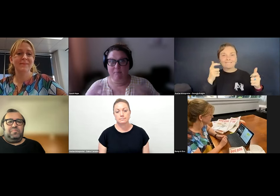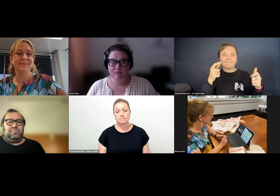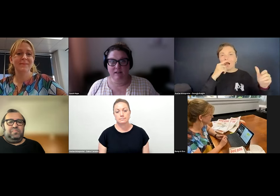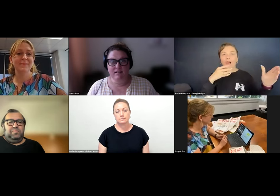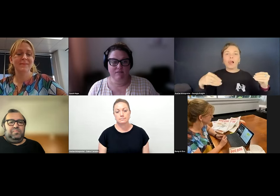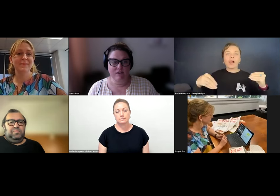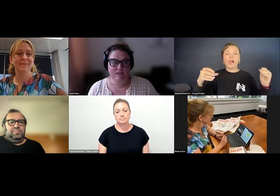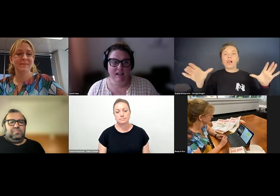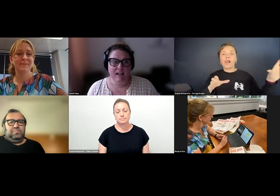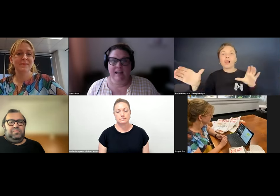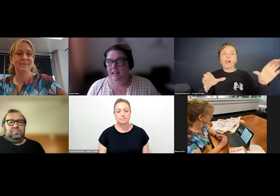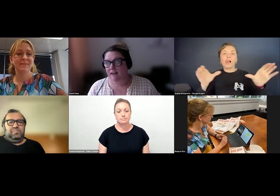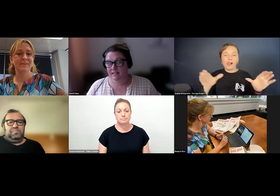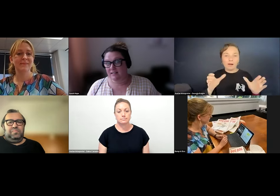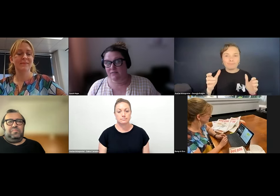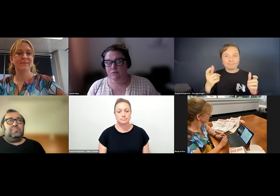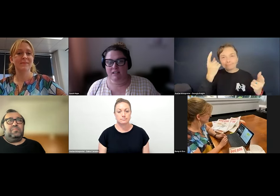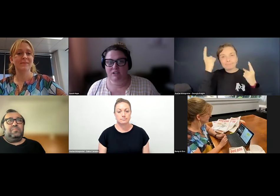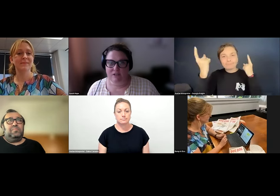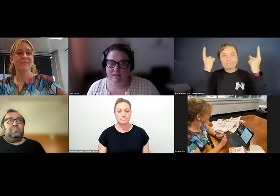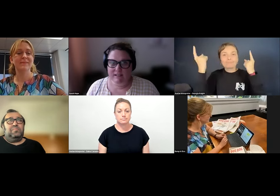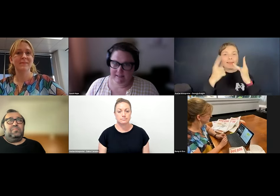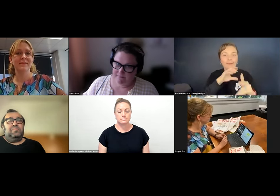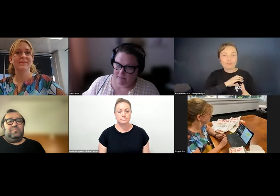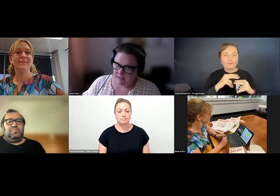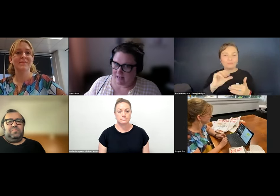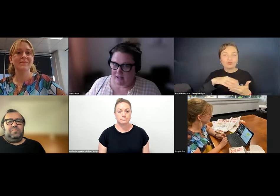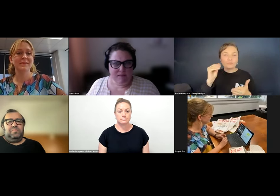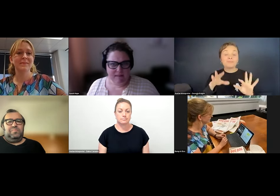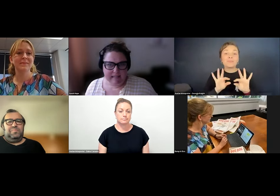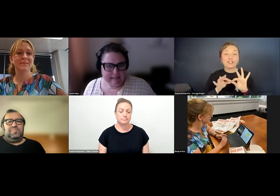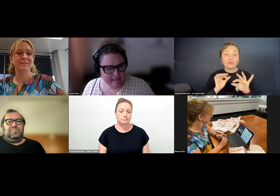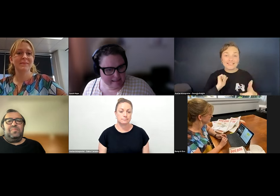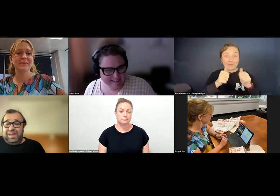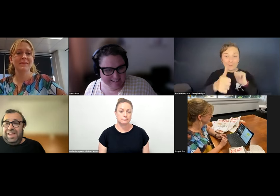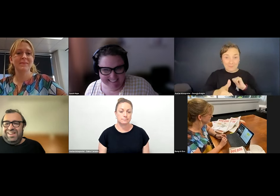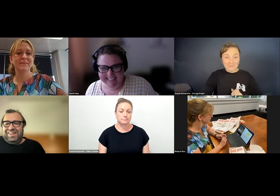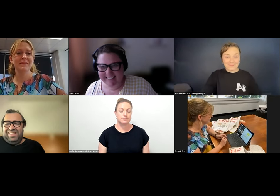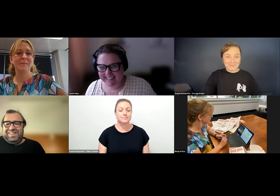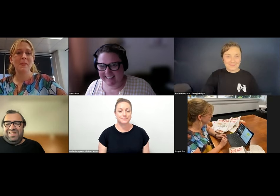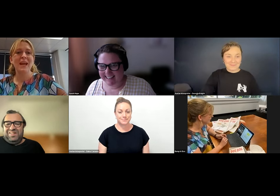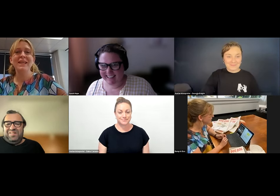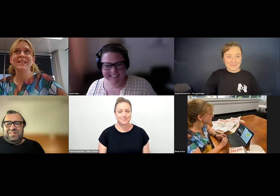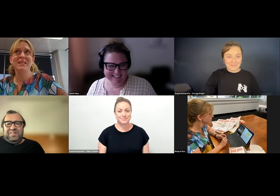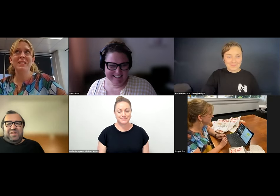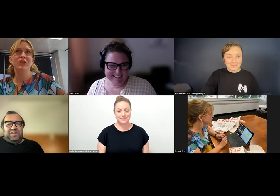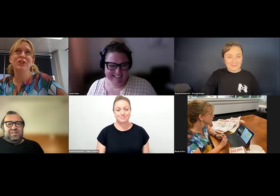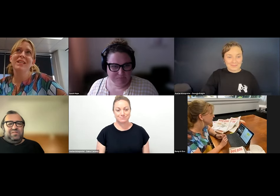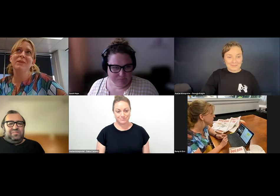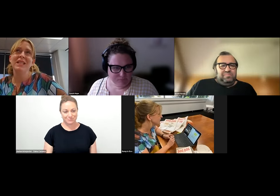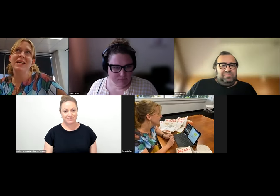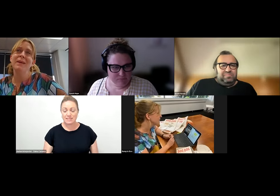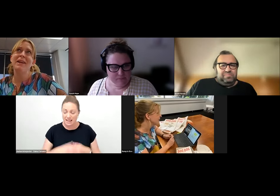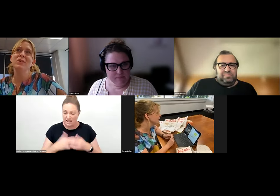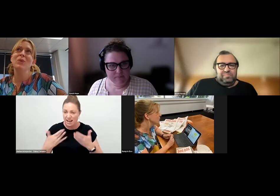to make up the rest of those characters for their students. I hope that makes sense. Yeah. There's the potential